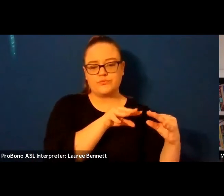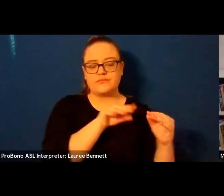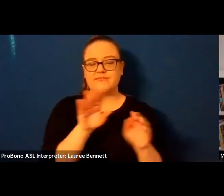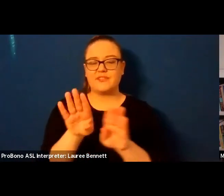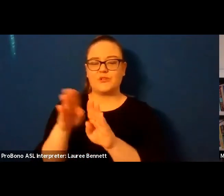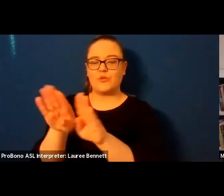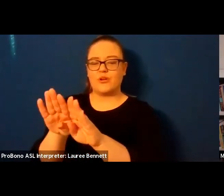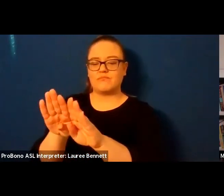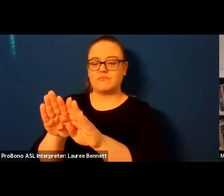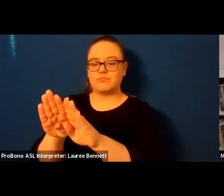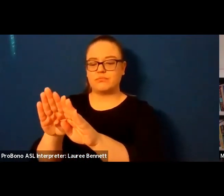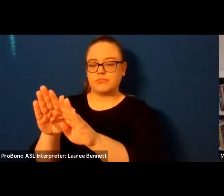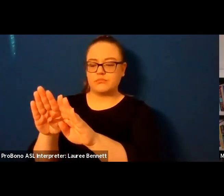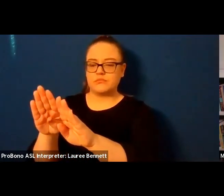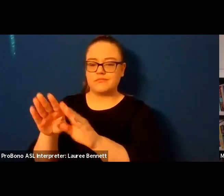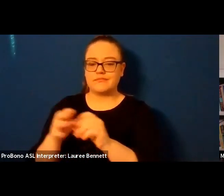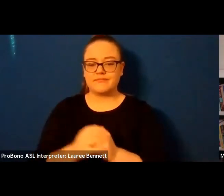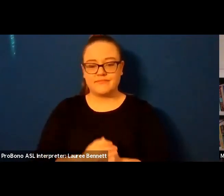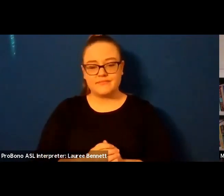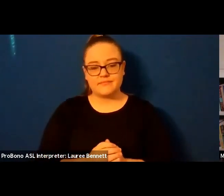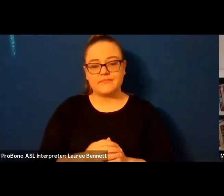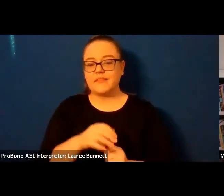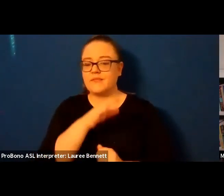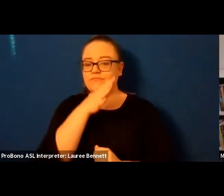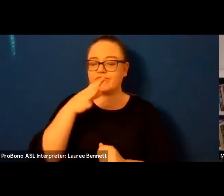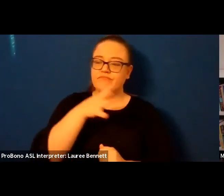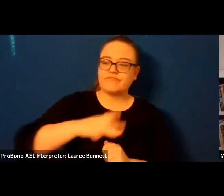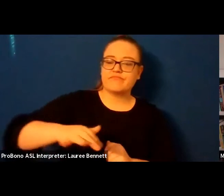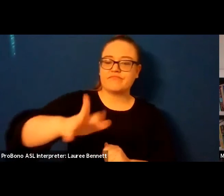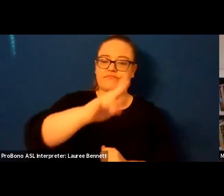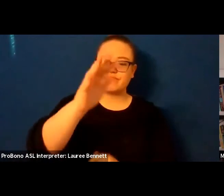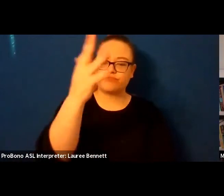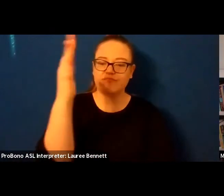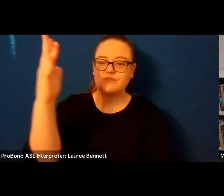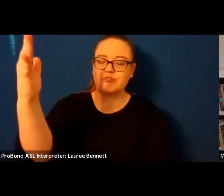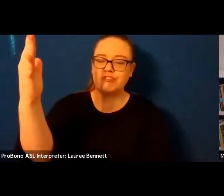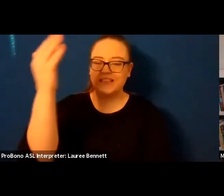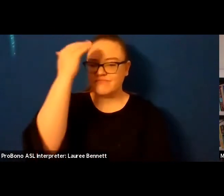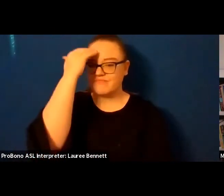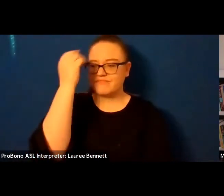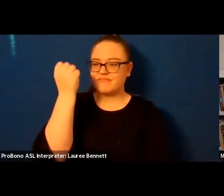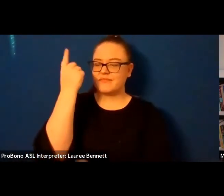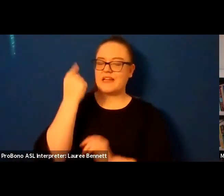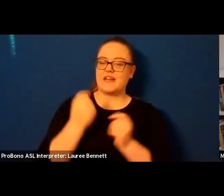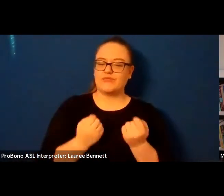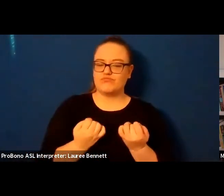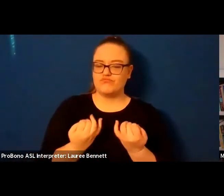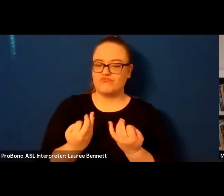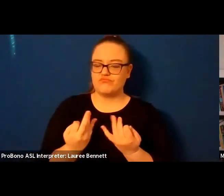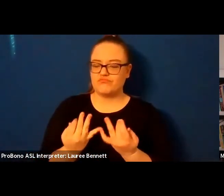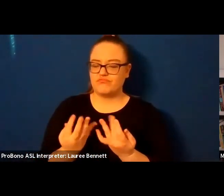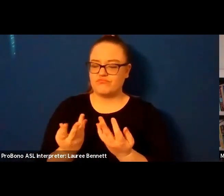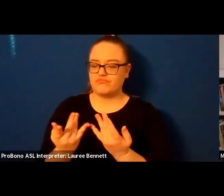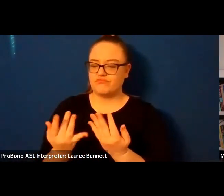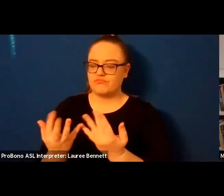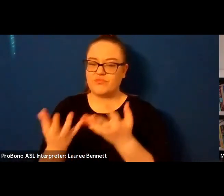the slow burn bales of wet hay lit in rows smoldering in a cold snap weak